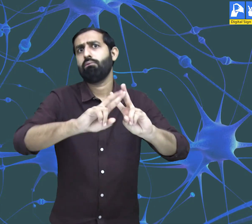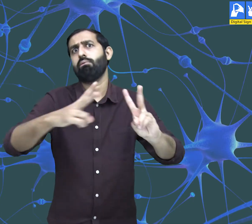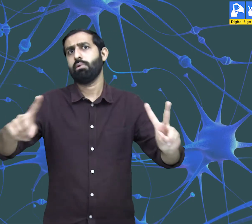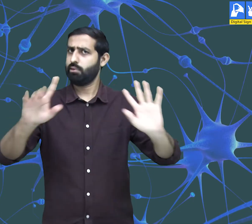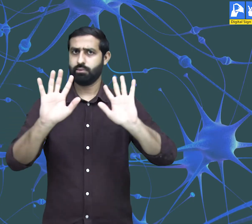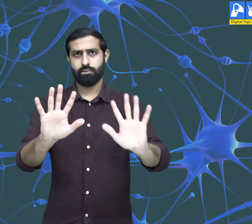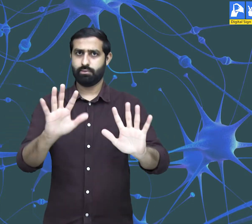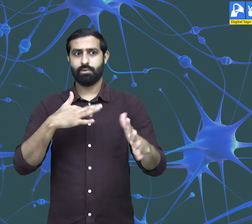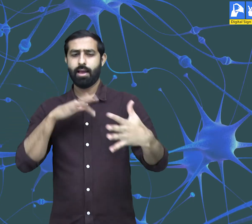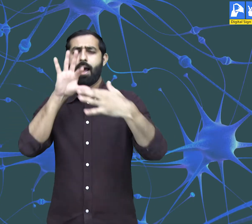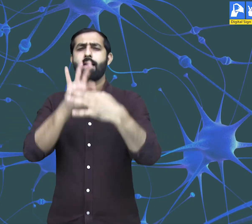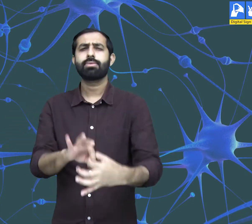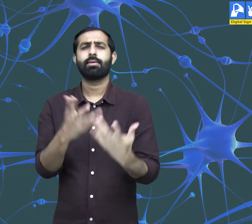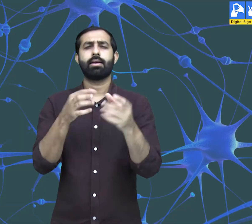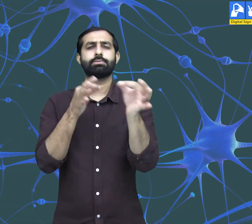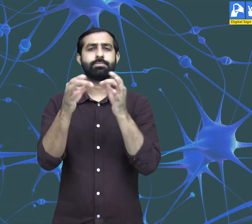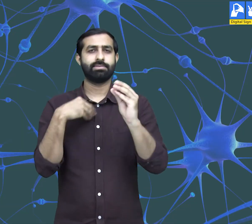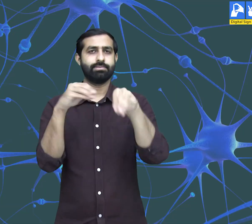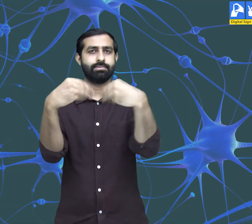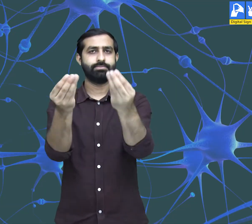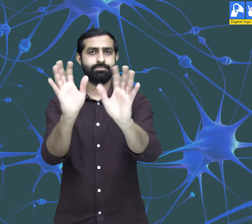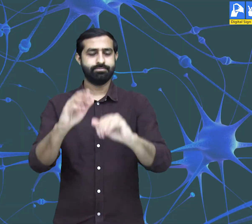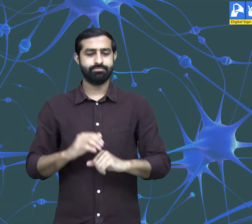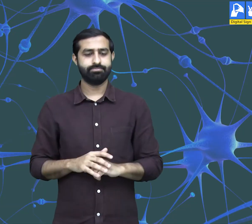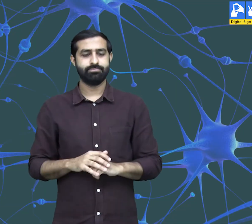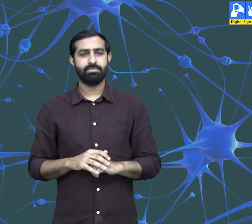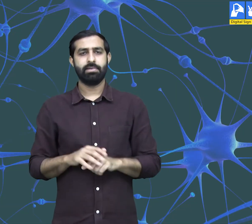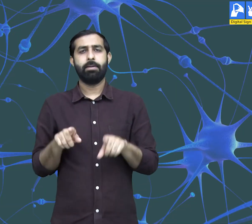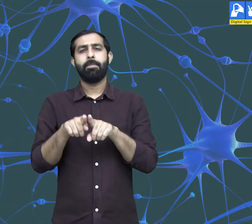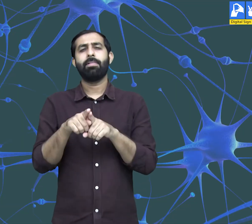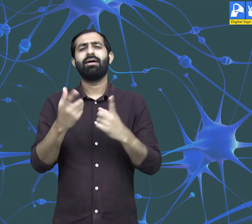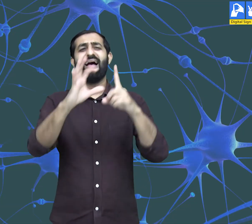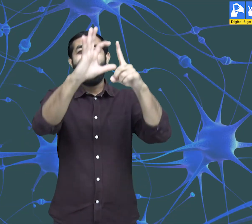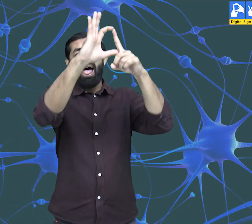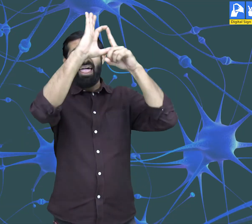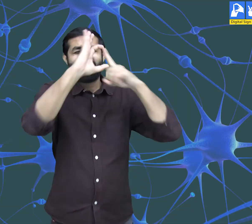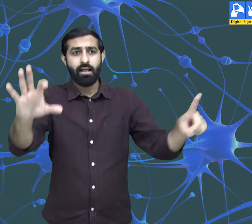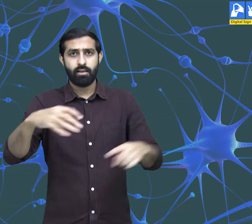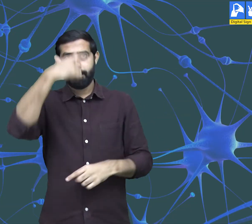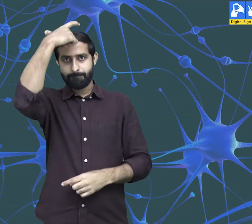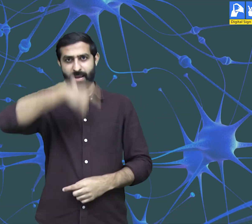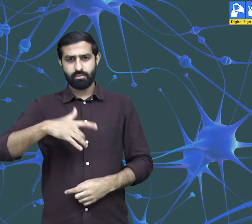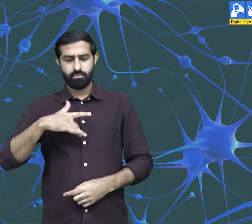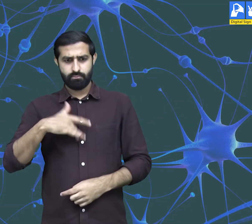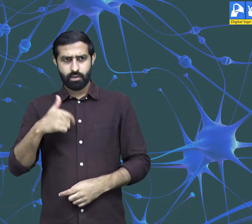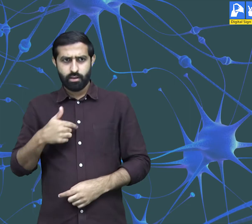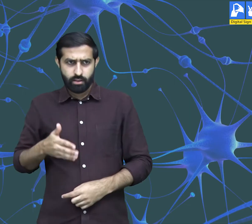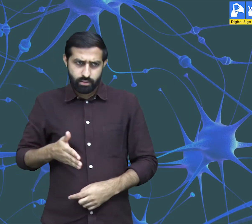movement to the changes in the environment. All these movements are controlled and